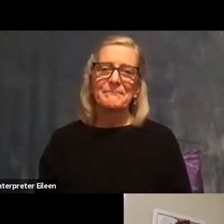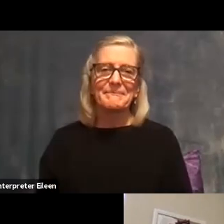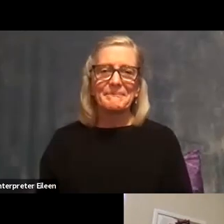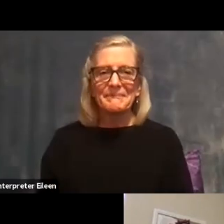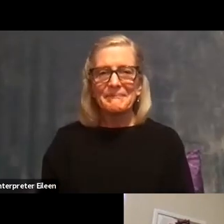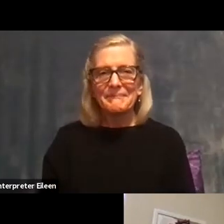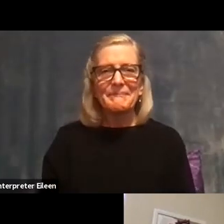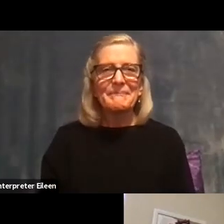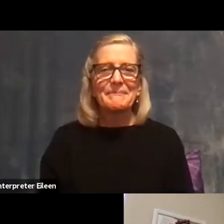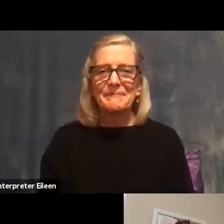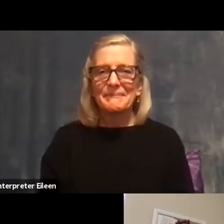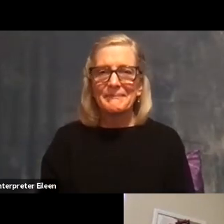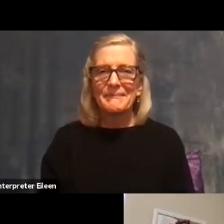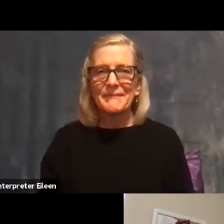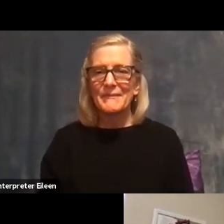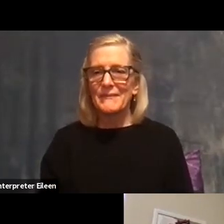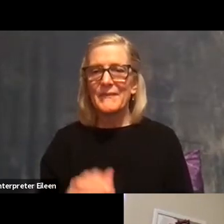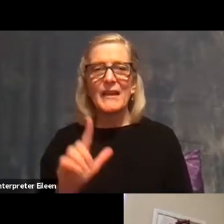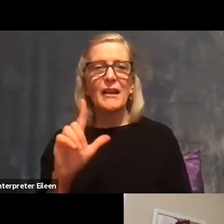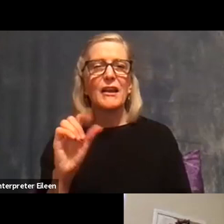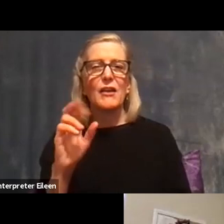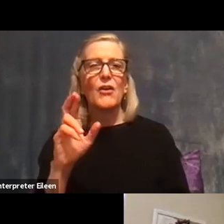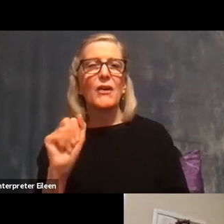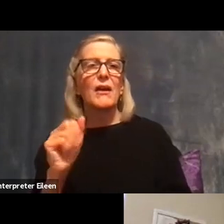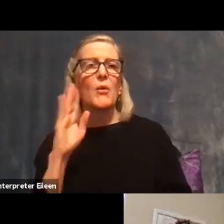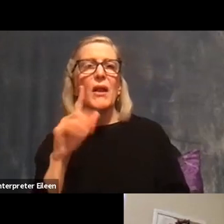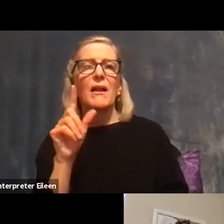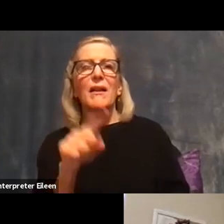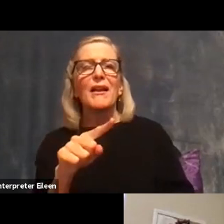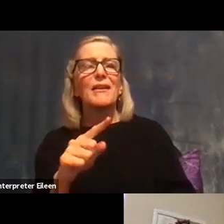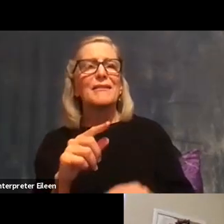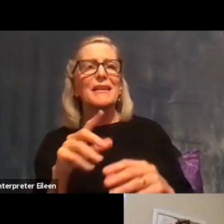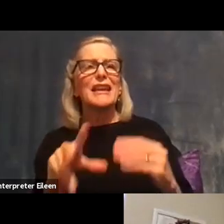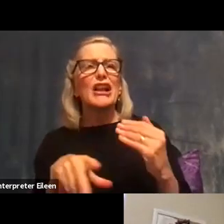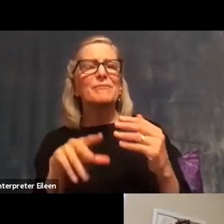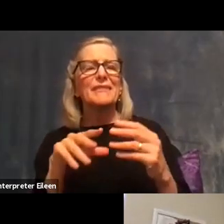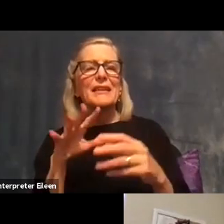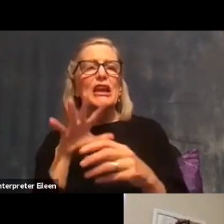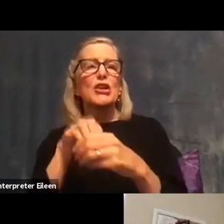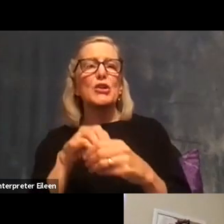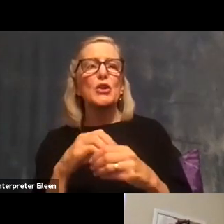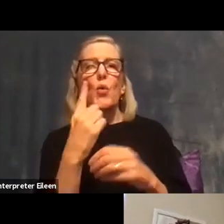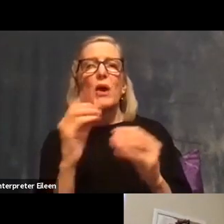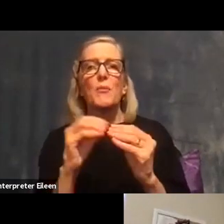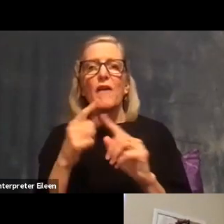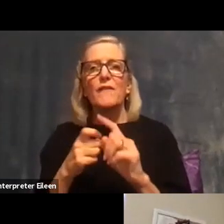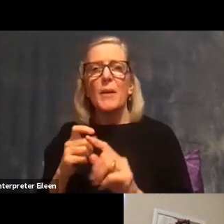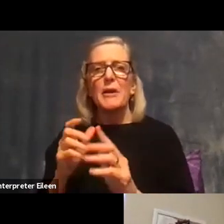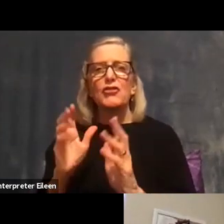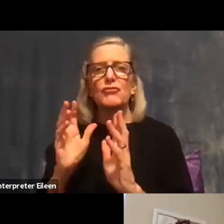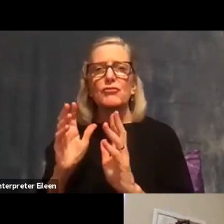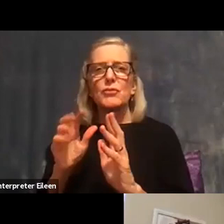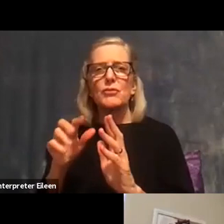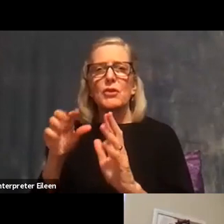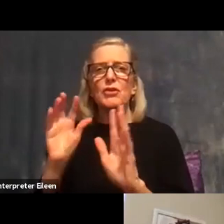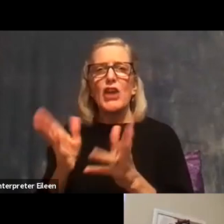Right. I'm going to sneak in one more question before we wrap up, because I think it's a good one. Is how do